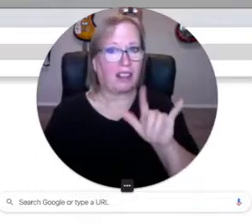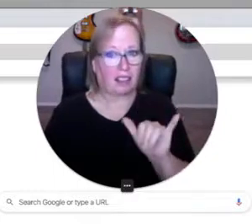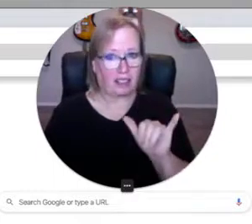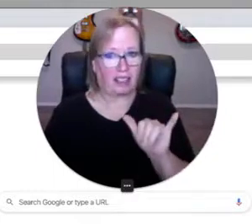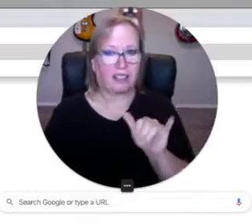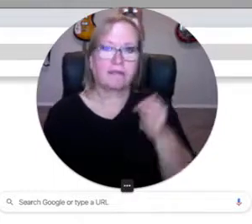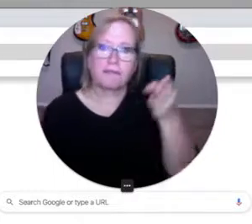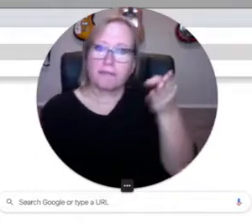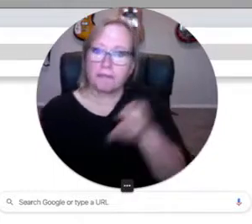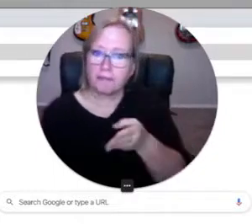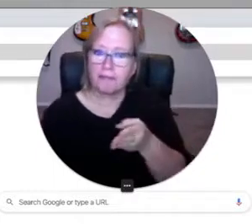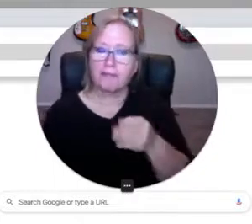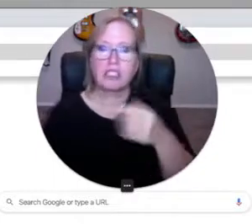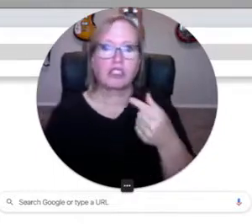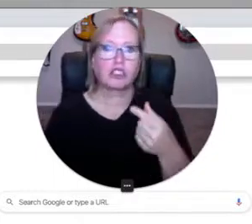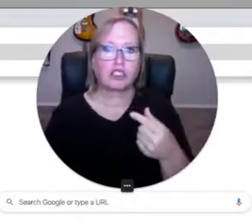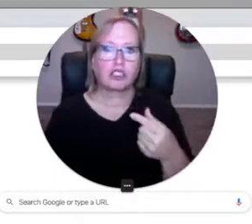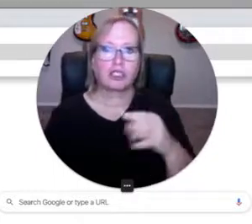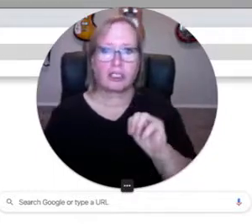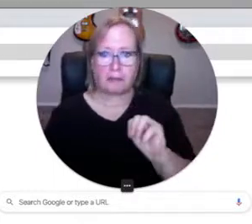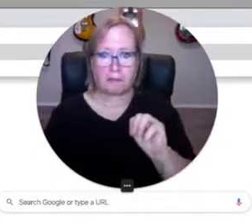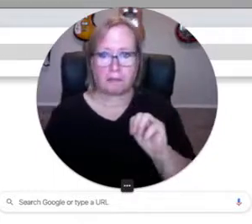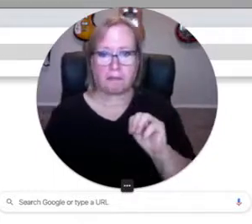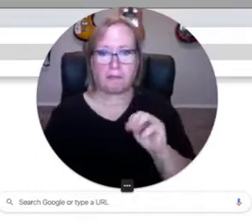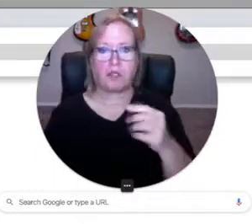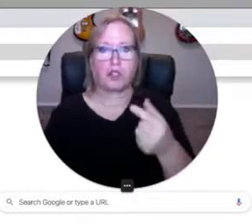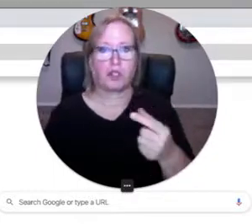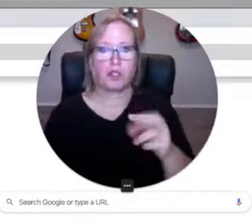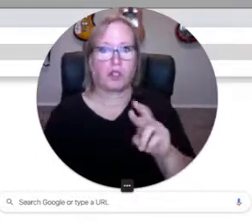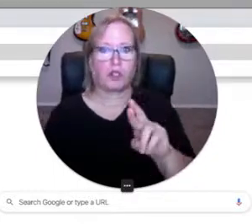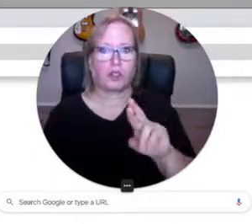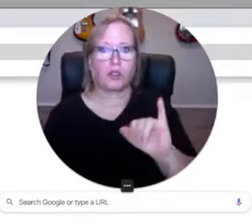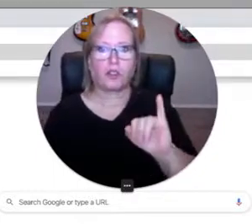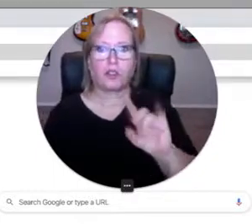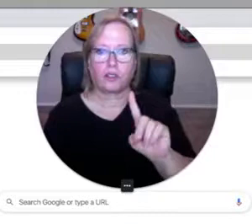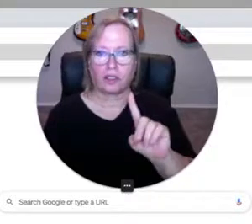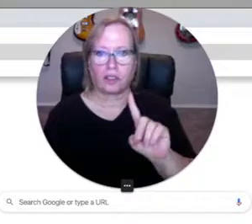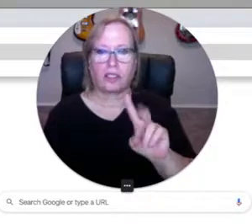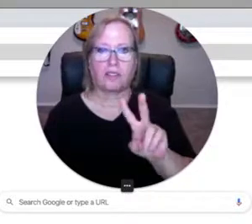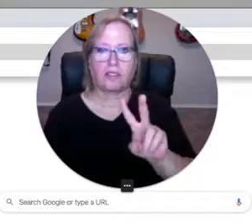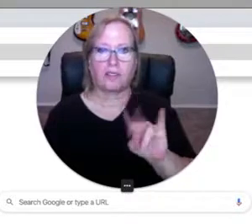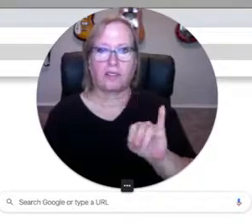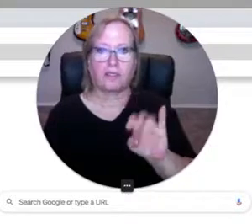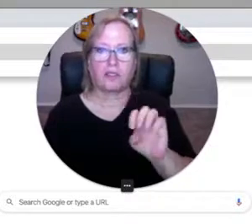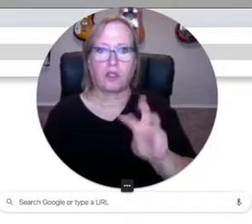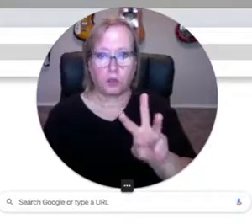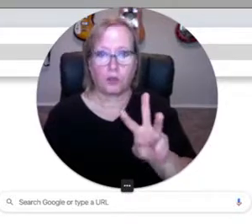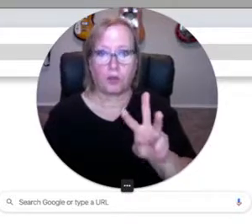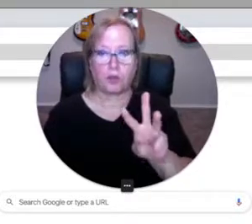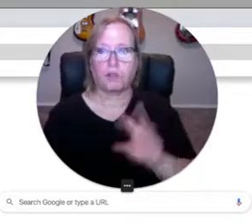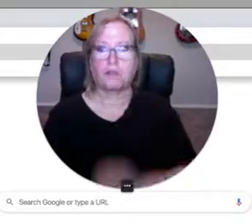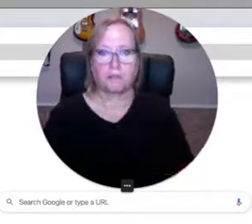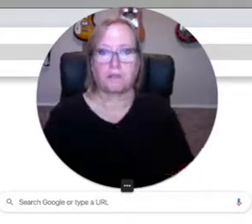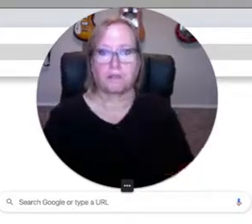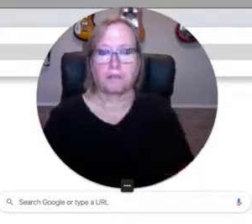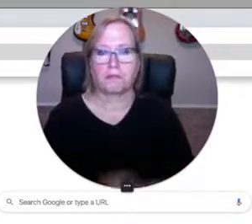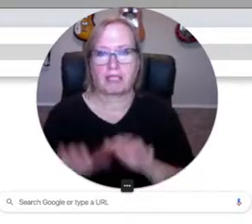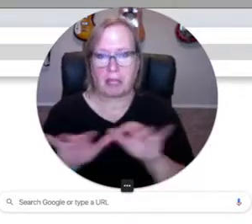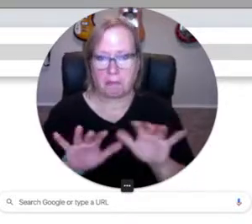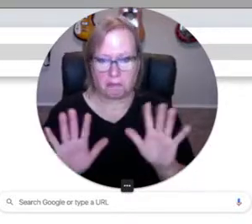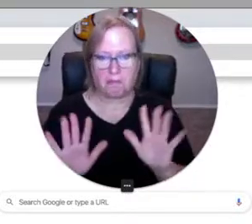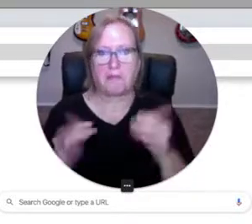.ly forward slash gmgridview.